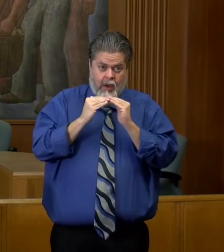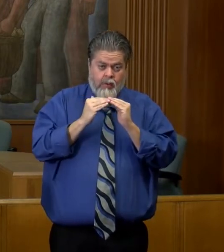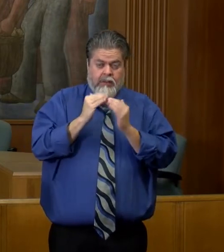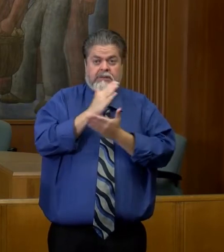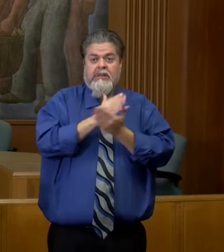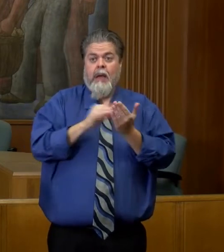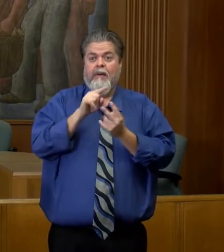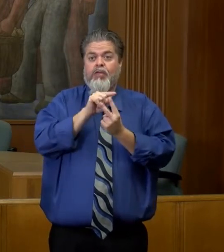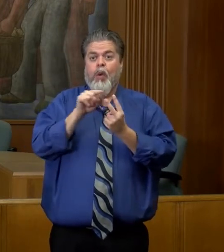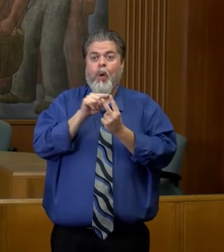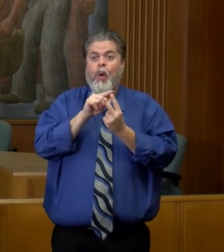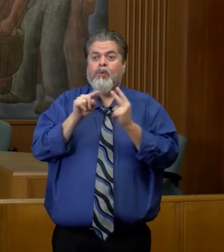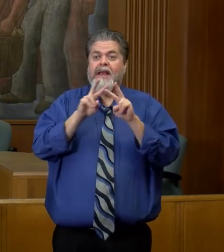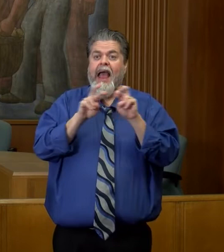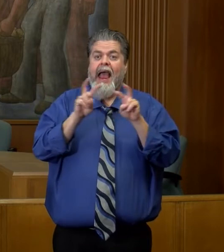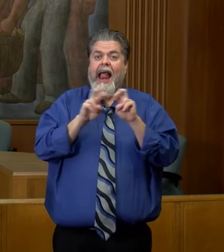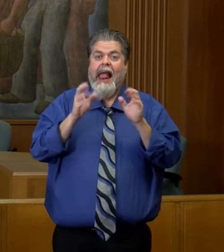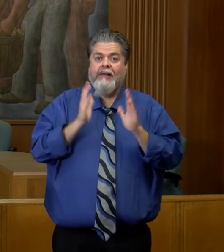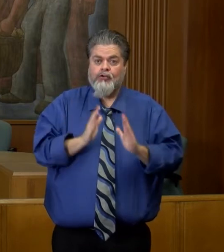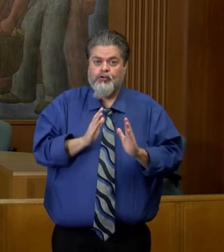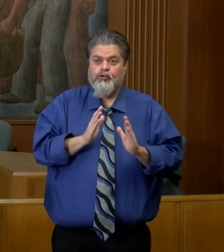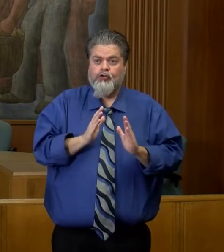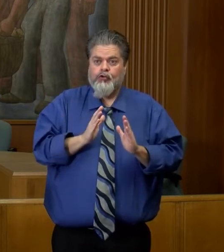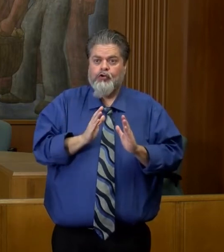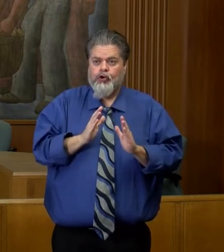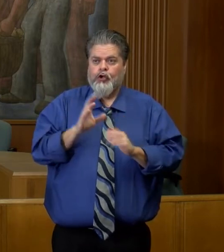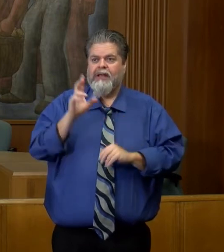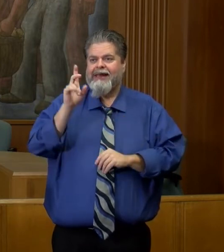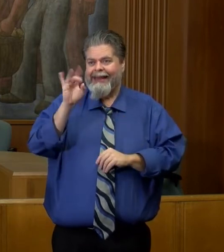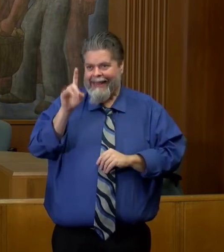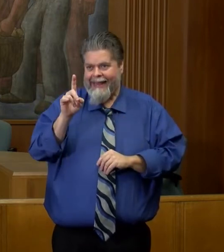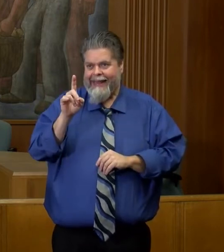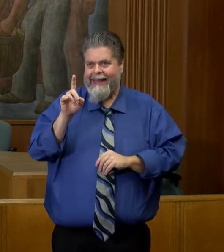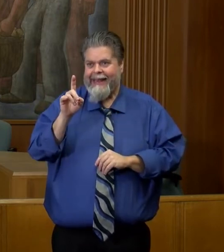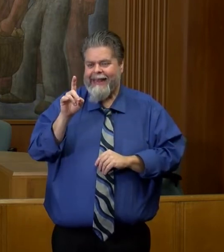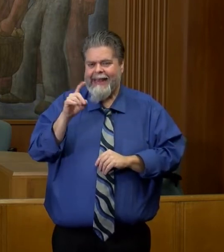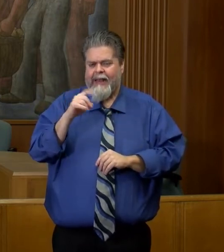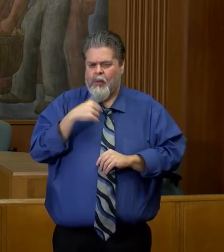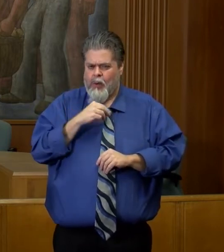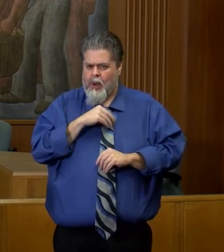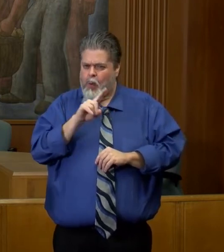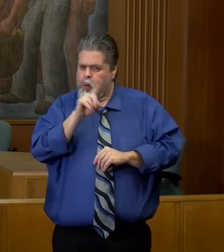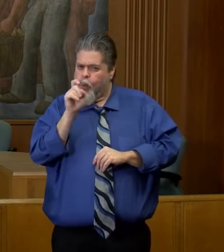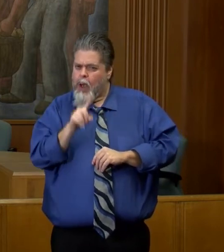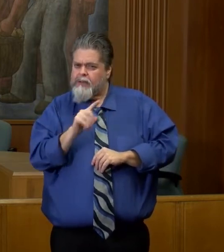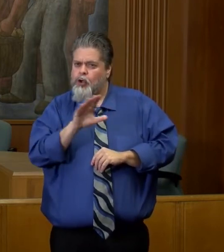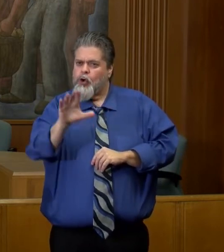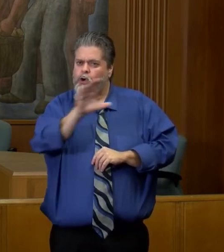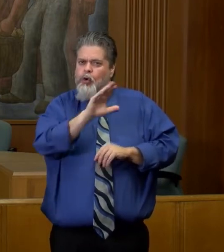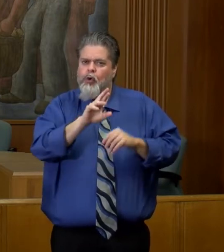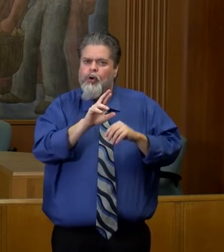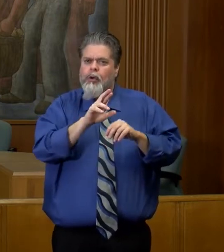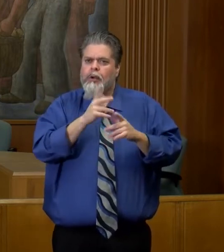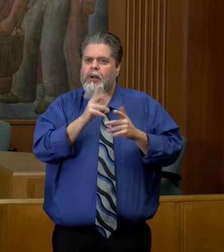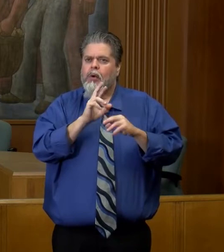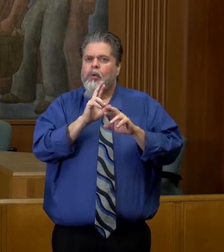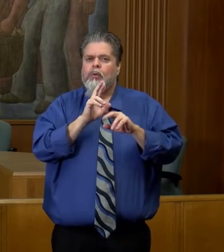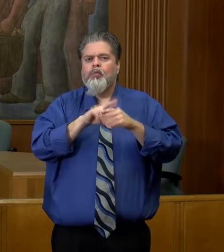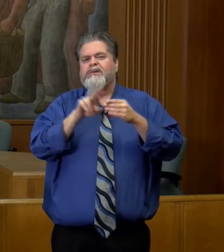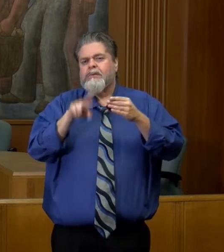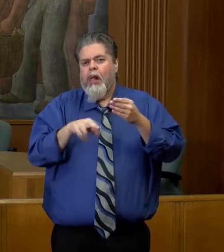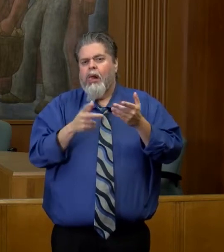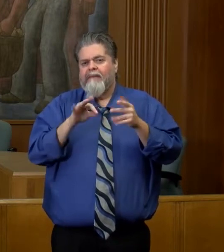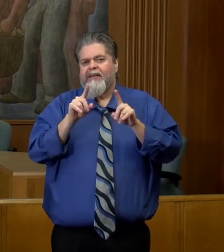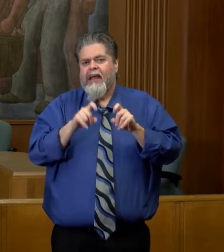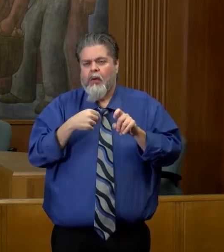couple of those analyzers did. We questioned the results, and it was actually picked up very early